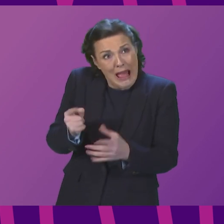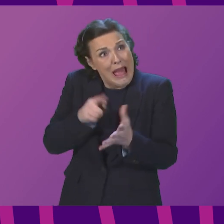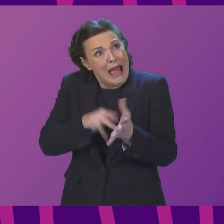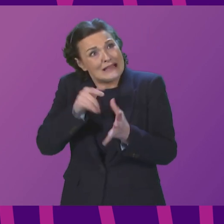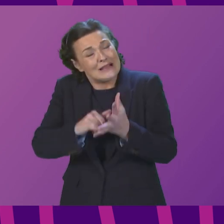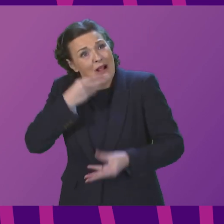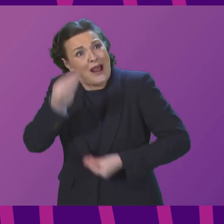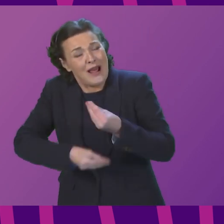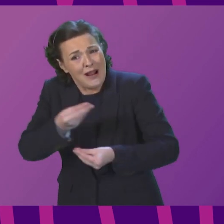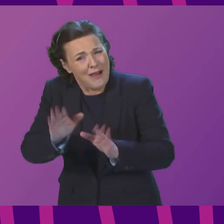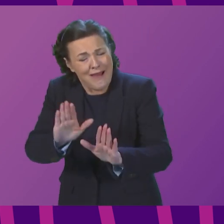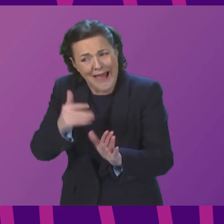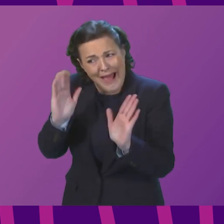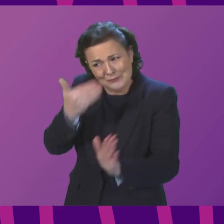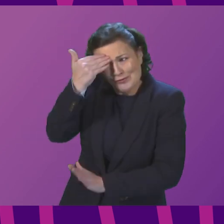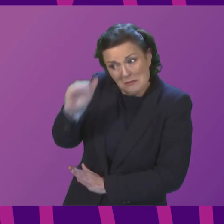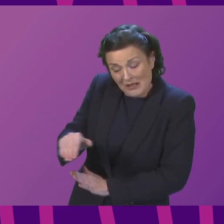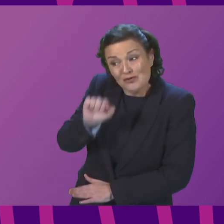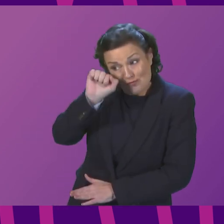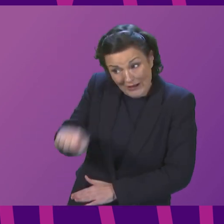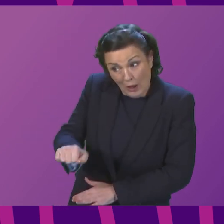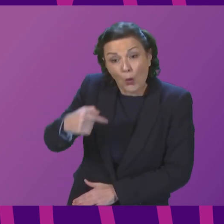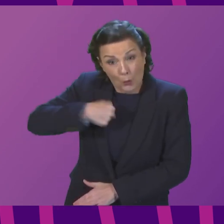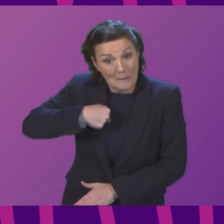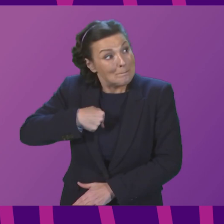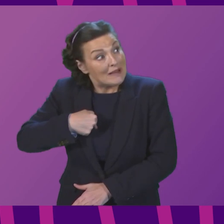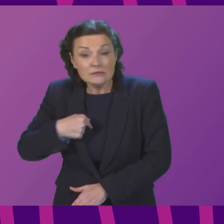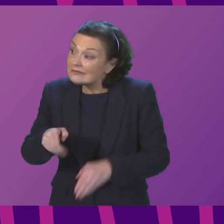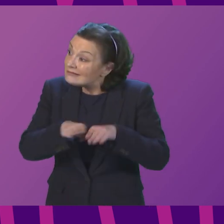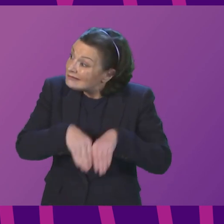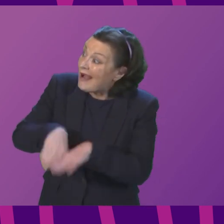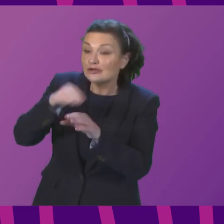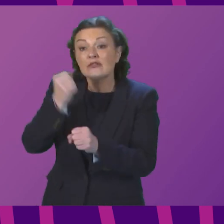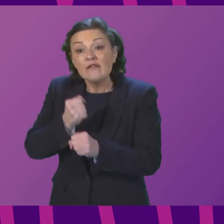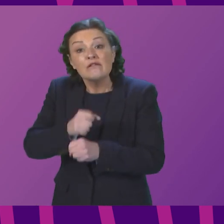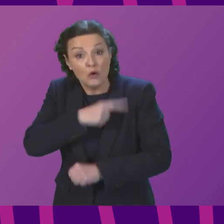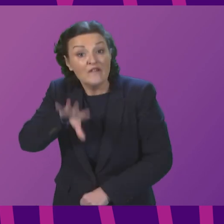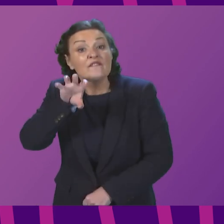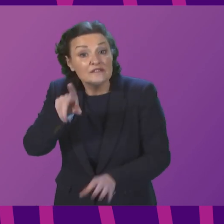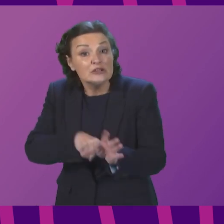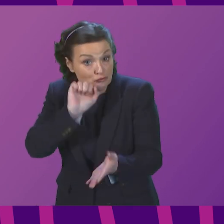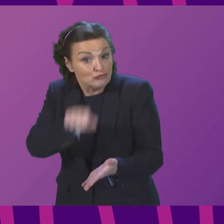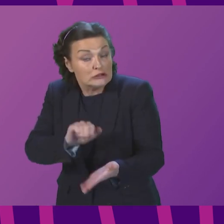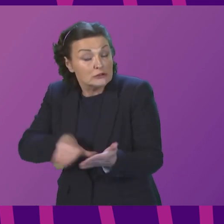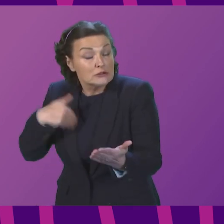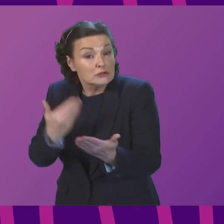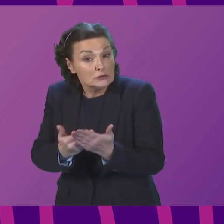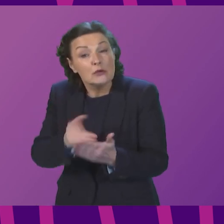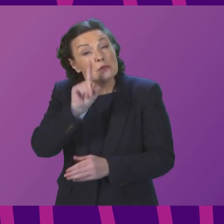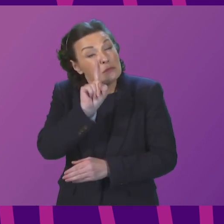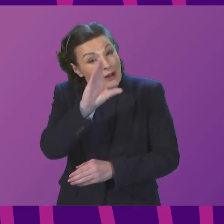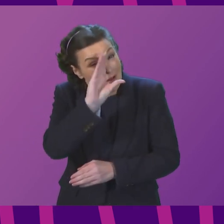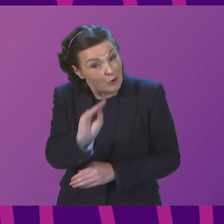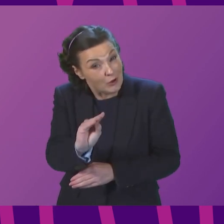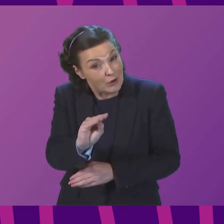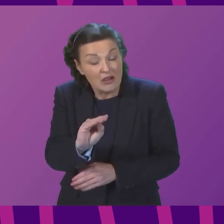yes, we have been in office in national government in this parliament for 15 years. For much of that